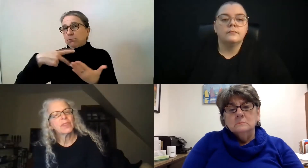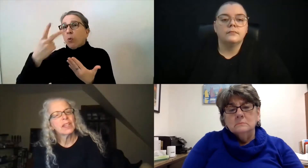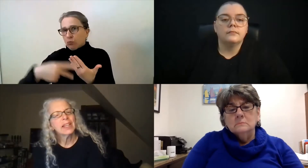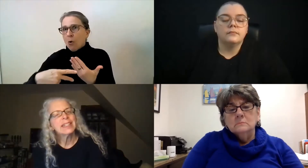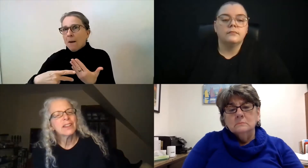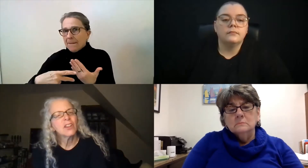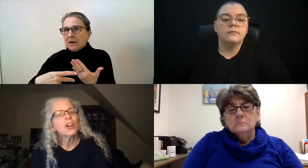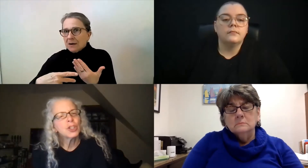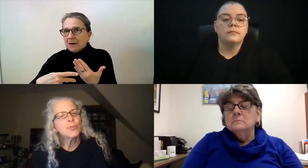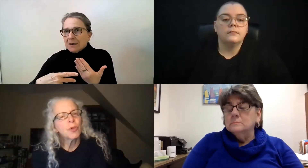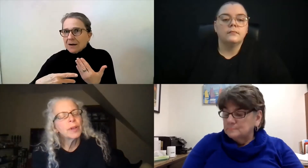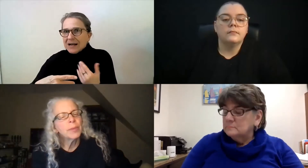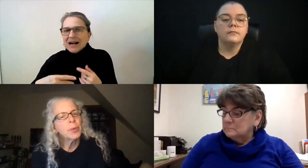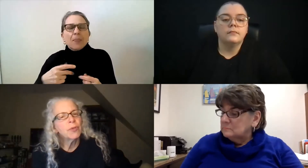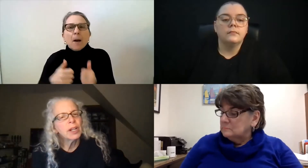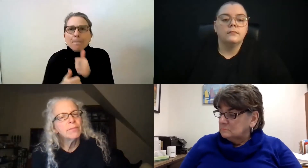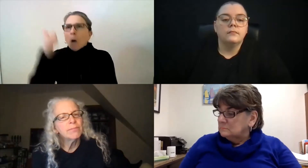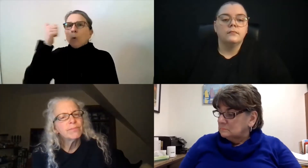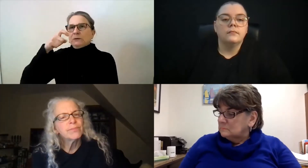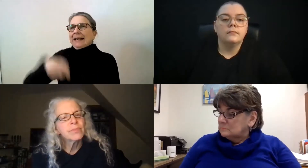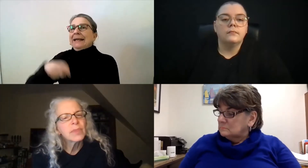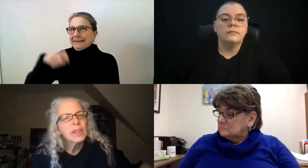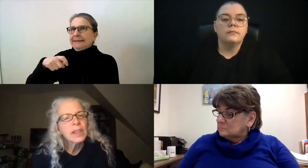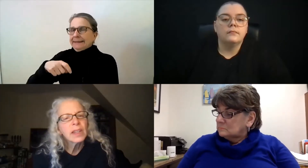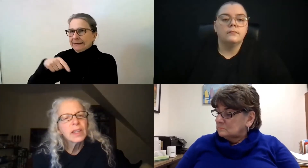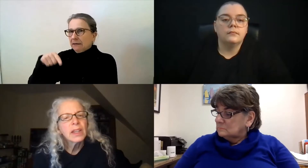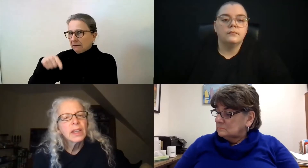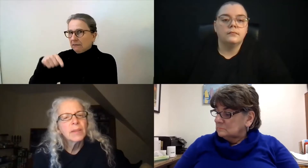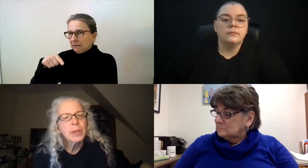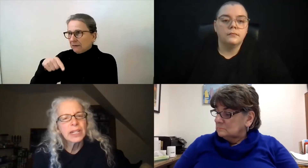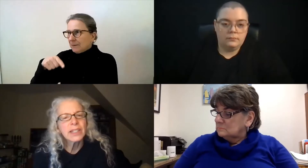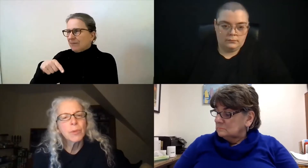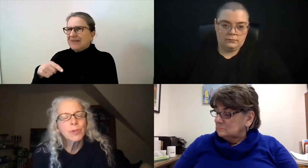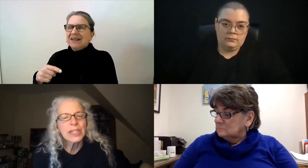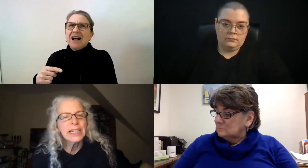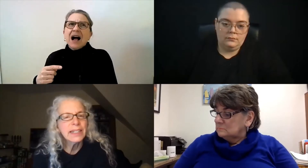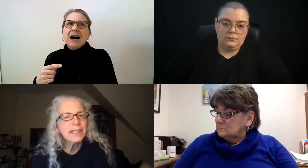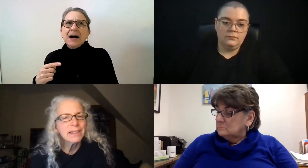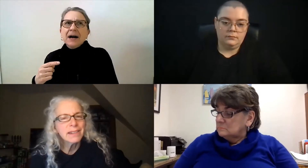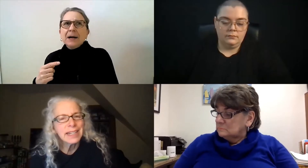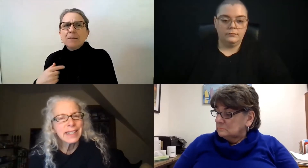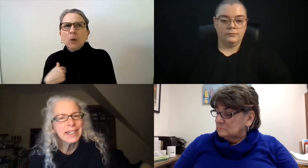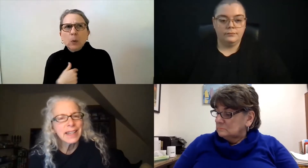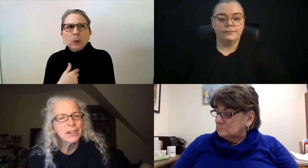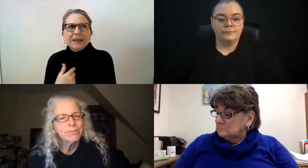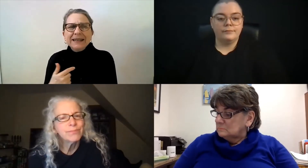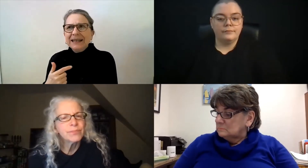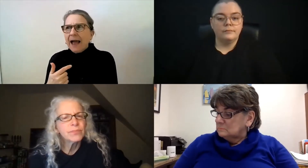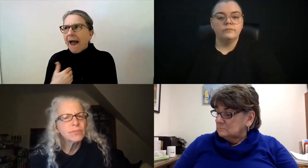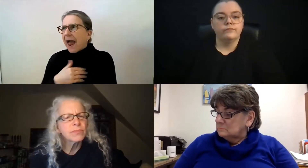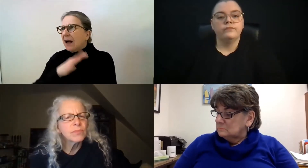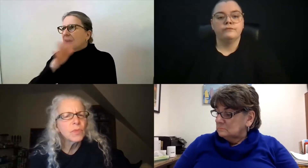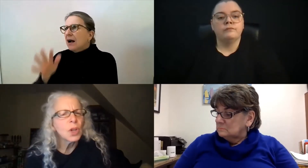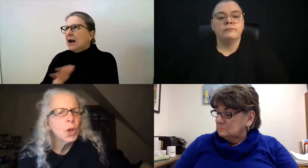is the largest program that we run because the most needs exist there.